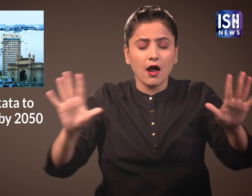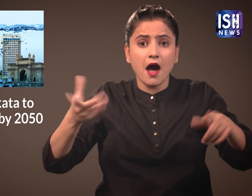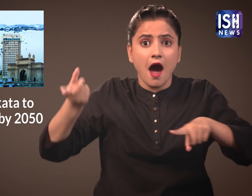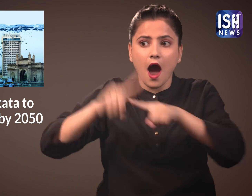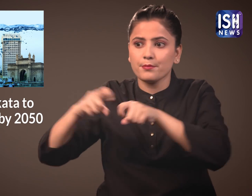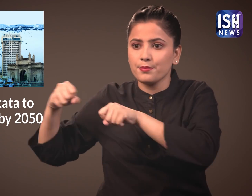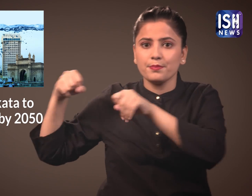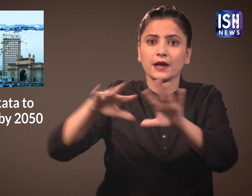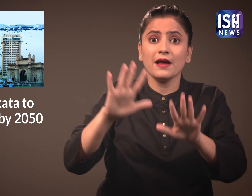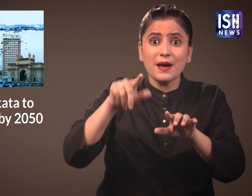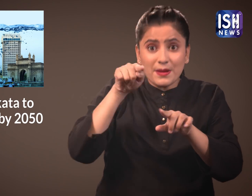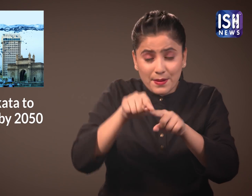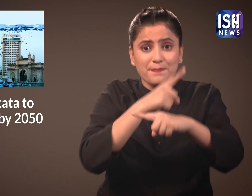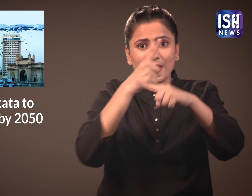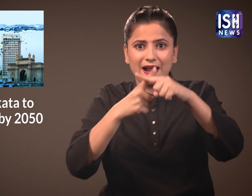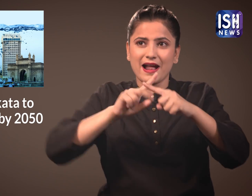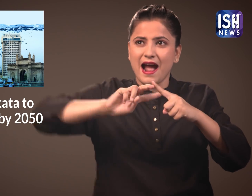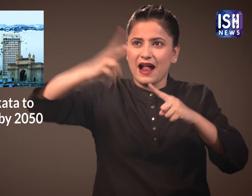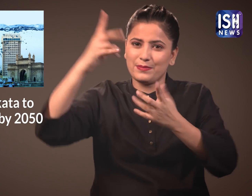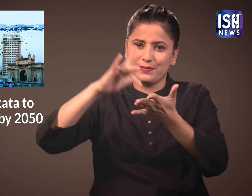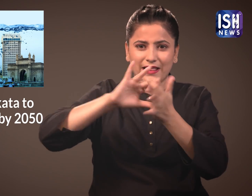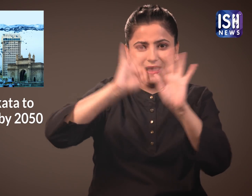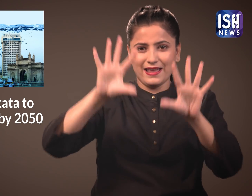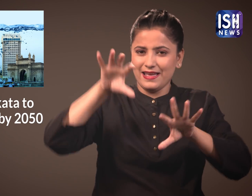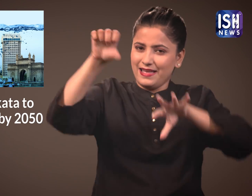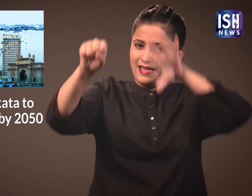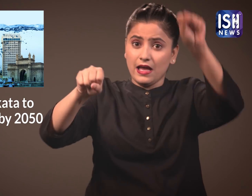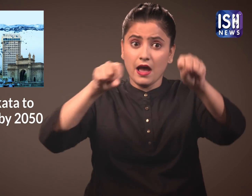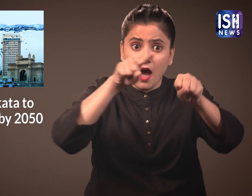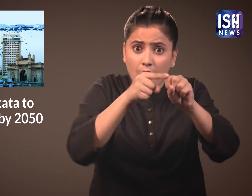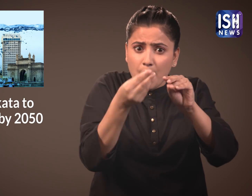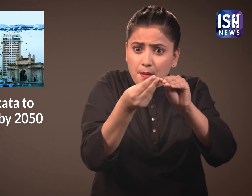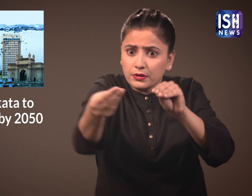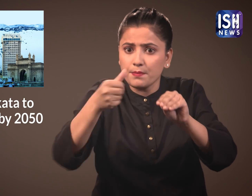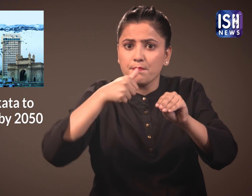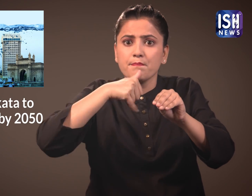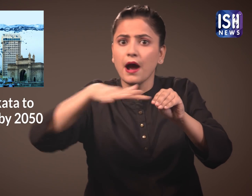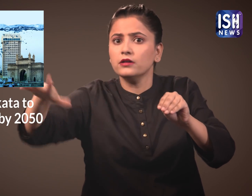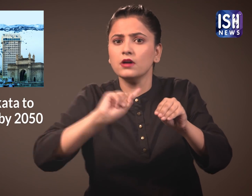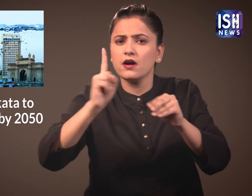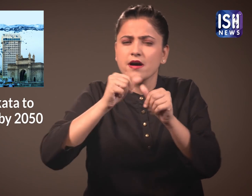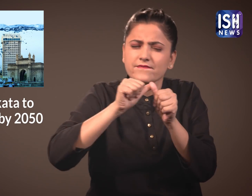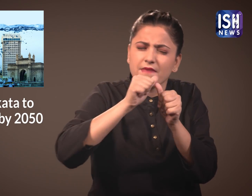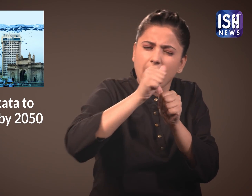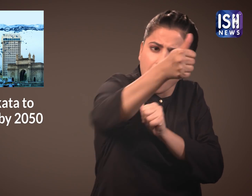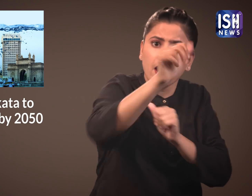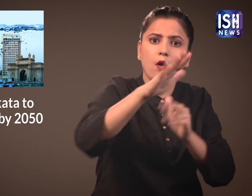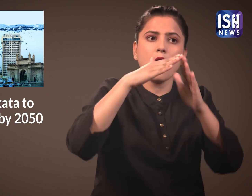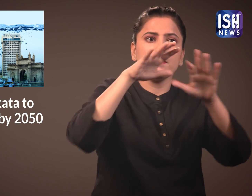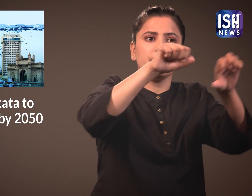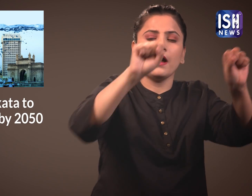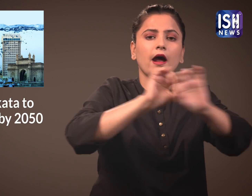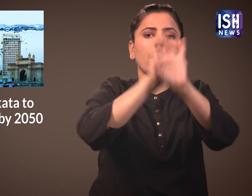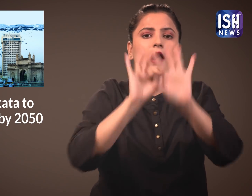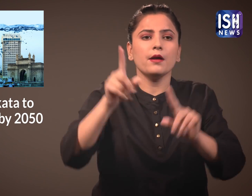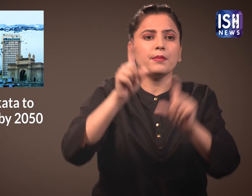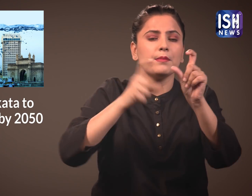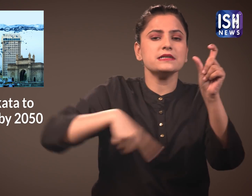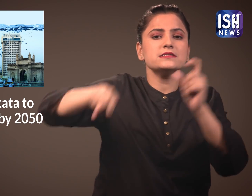aren't affected by the floods. They must not be relocated to places that are close to the coast. They must be taken away from the coast